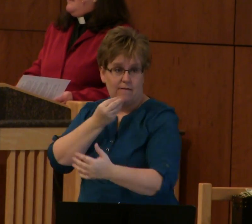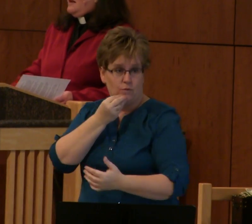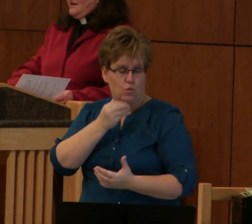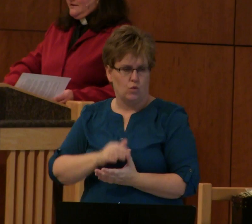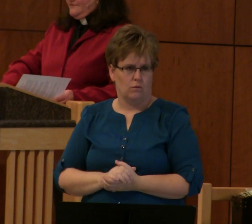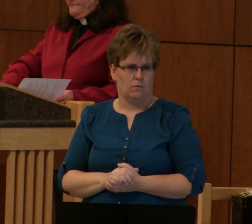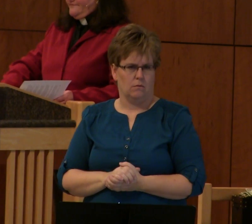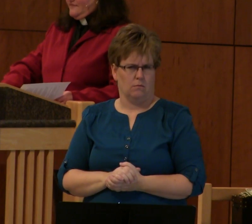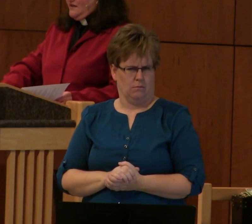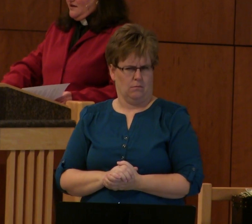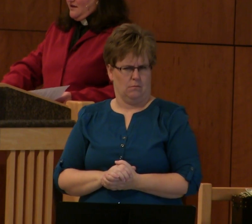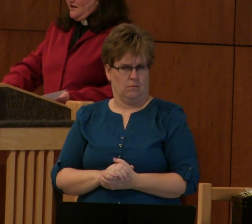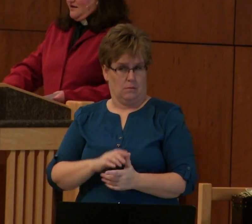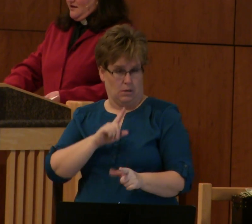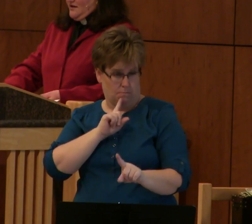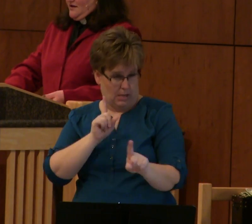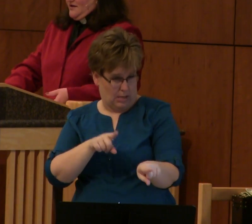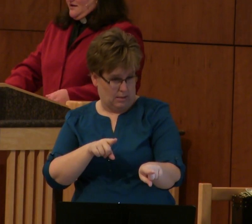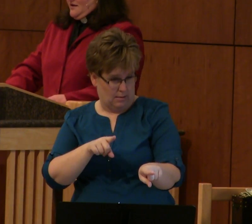Commanded.